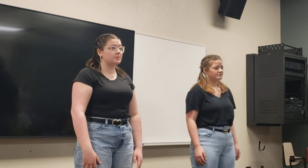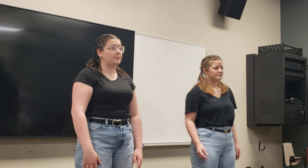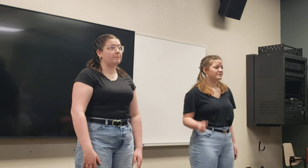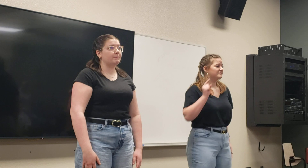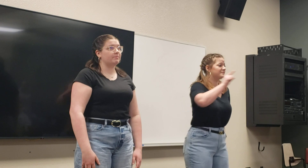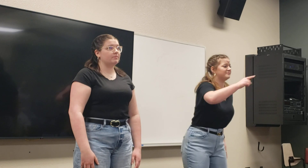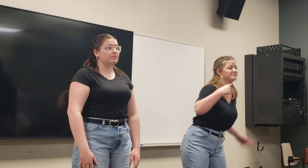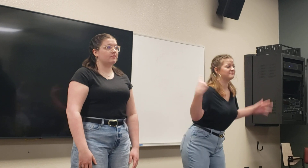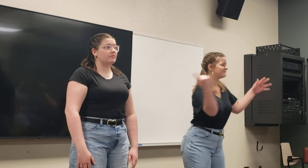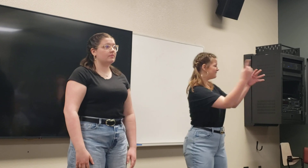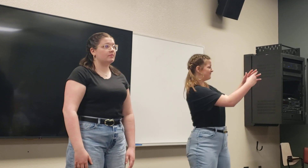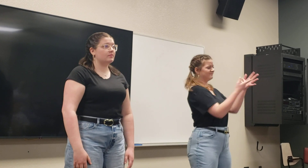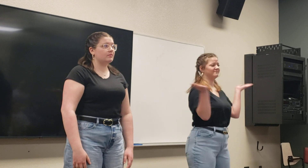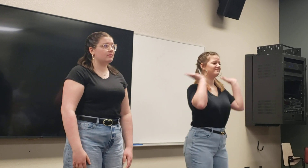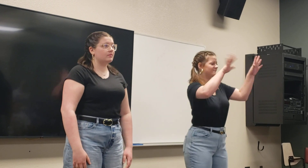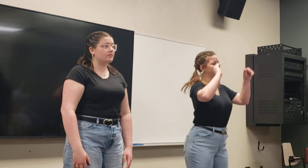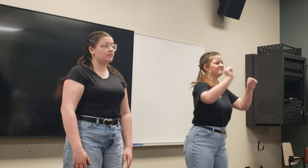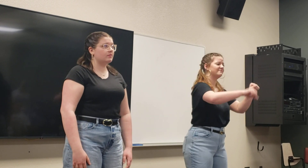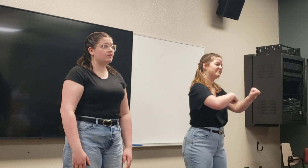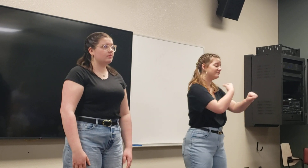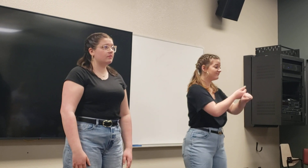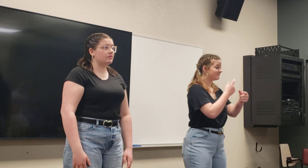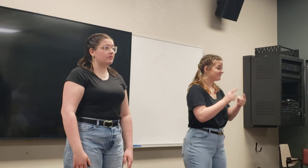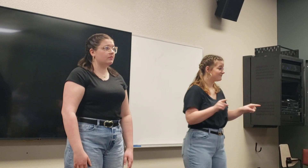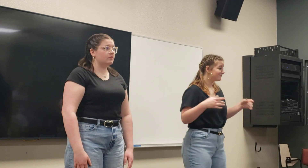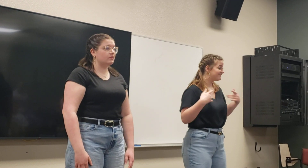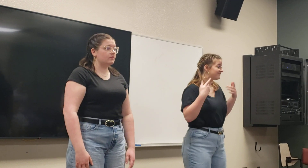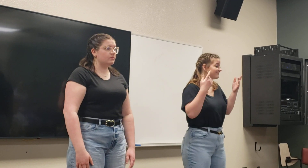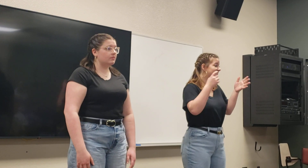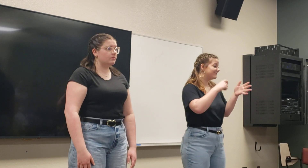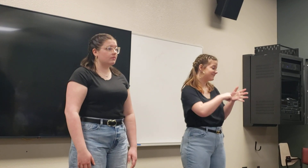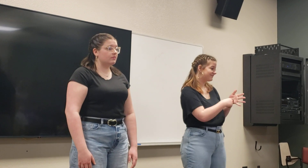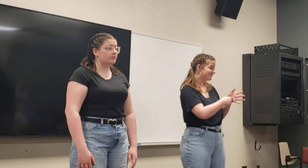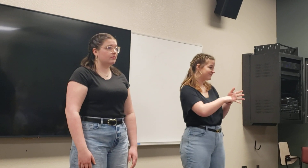You've been on lockdown and I hold the key.